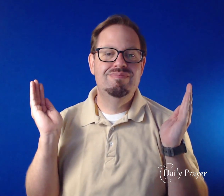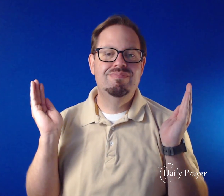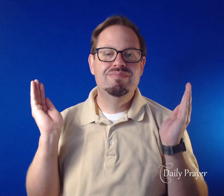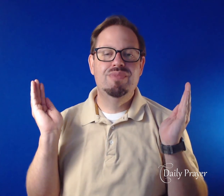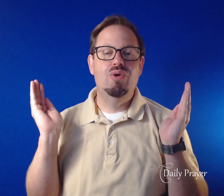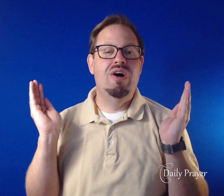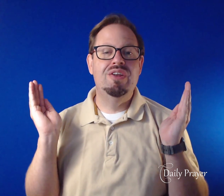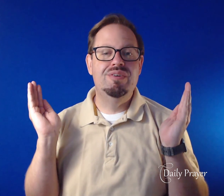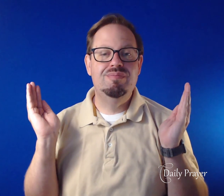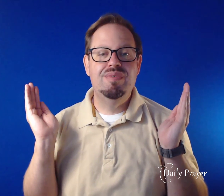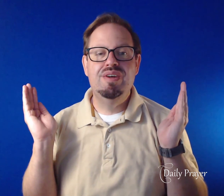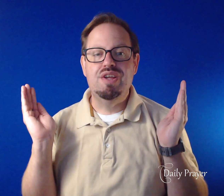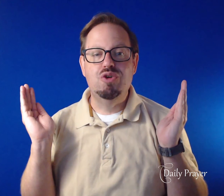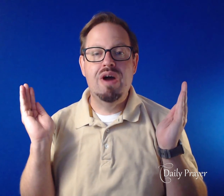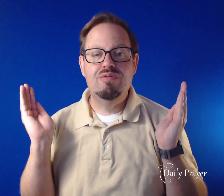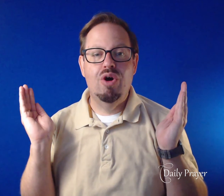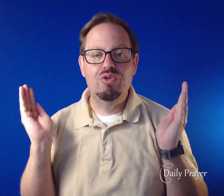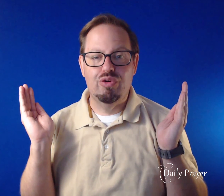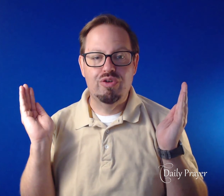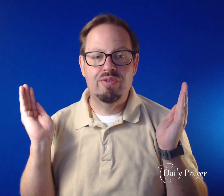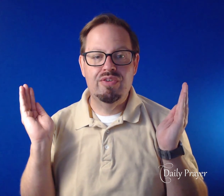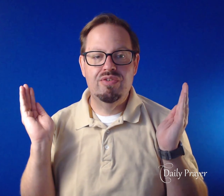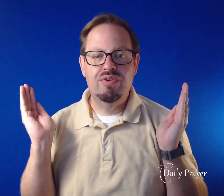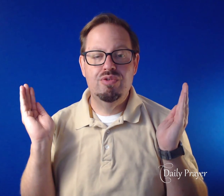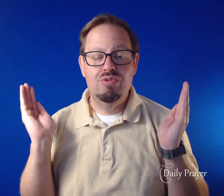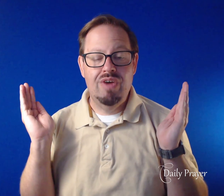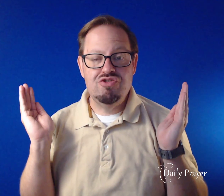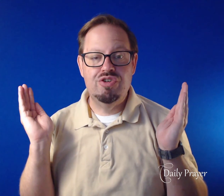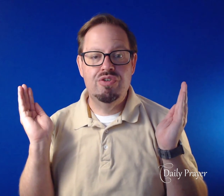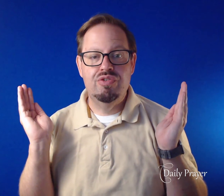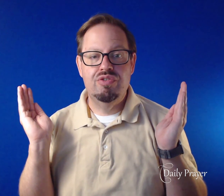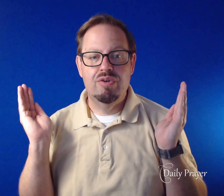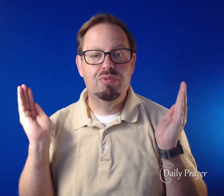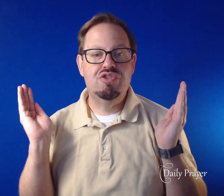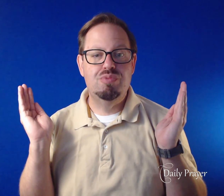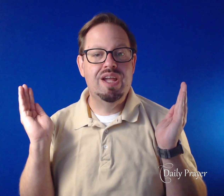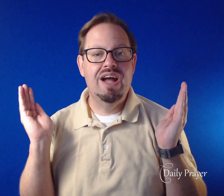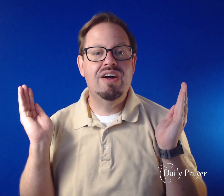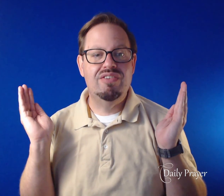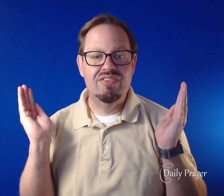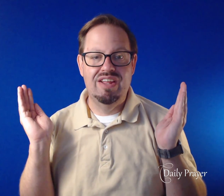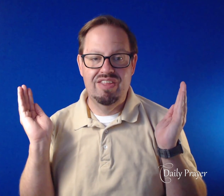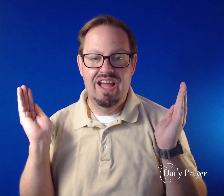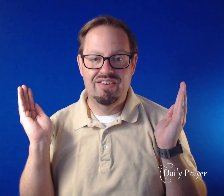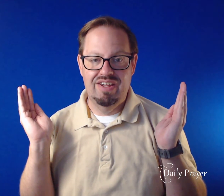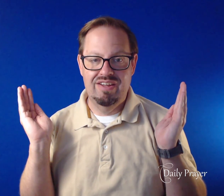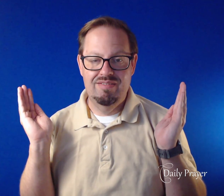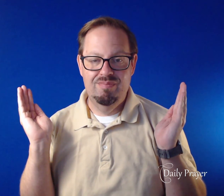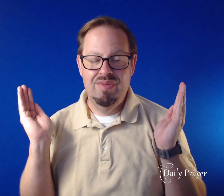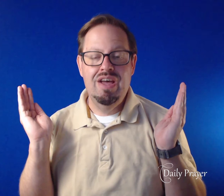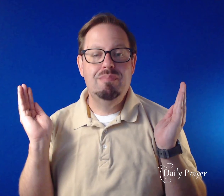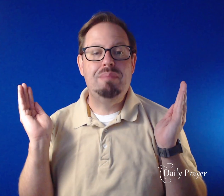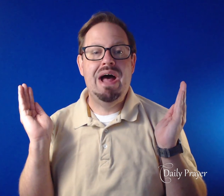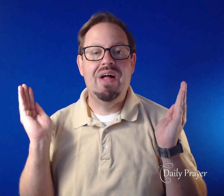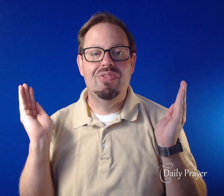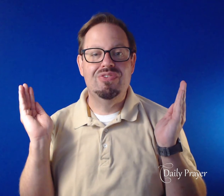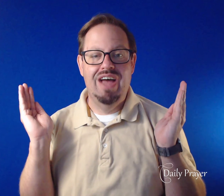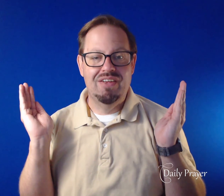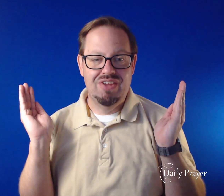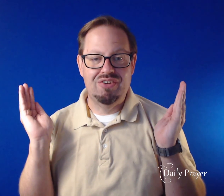O God, you have called your servants to ventures of which we cannot see the ending, by paths as yet